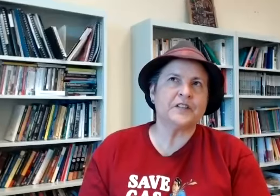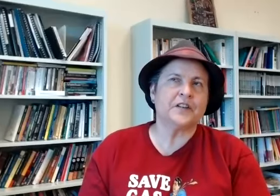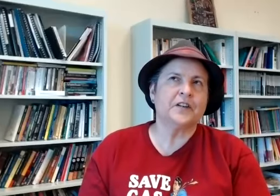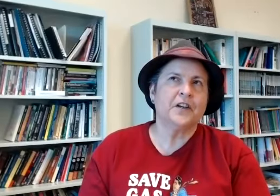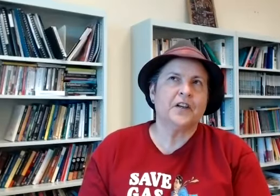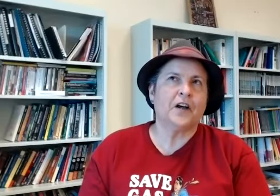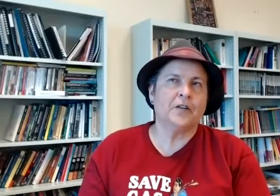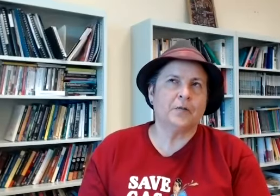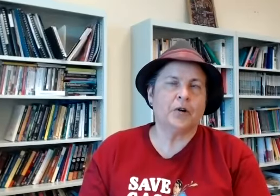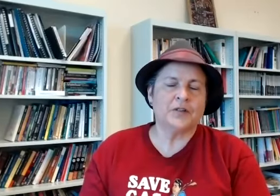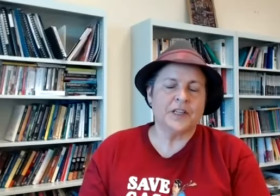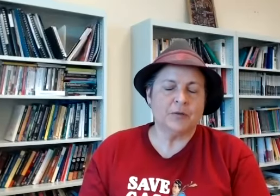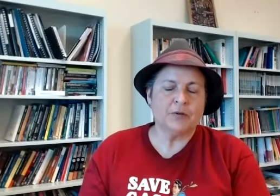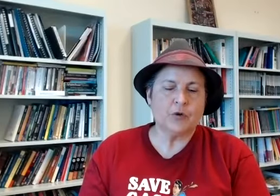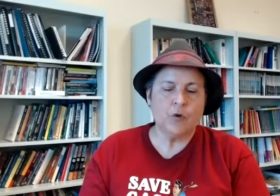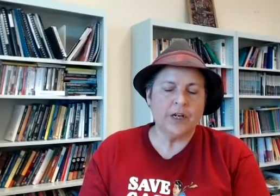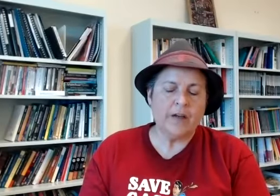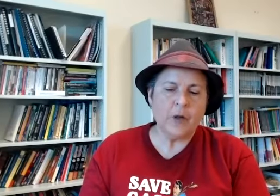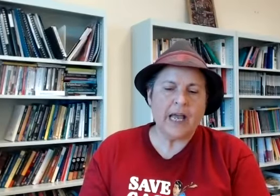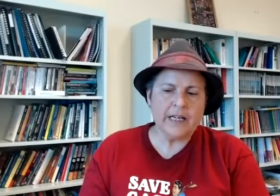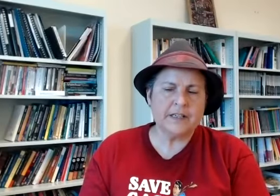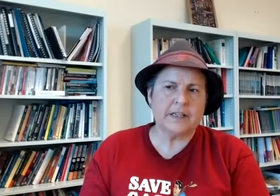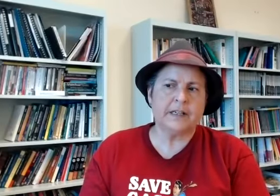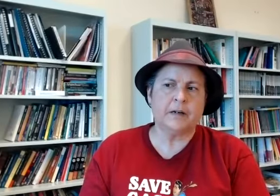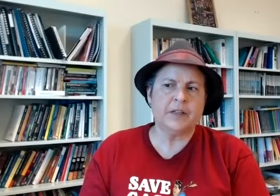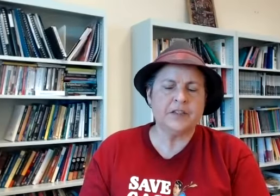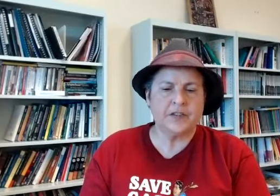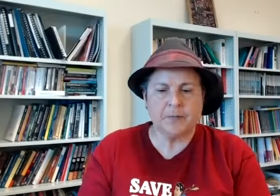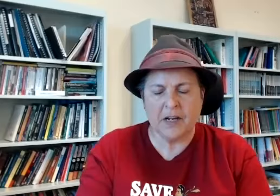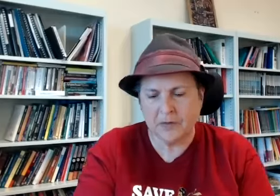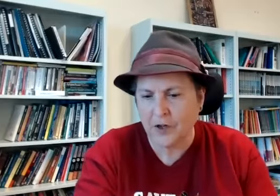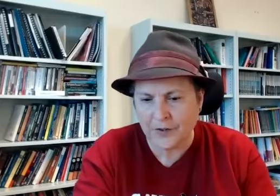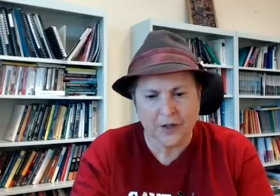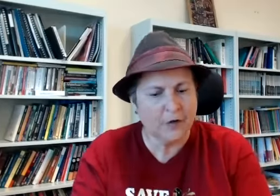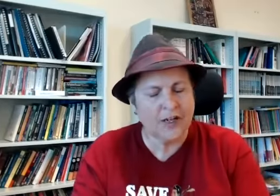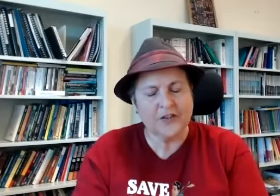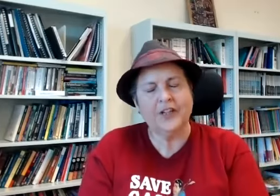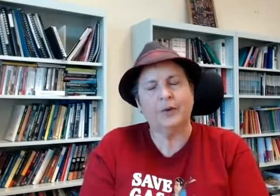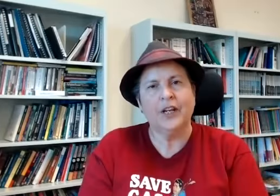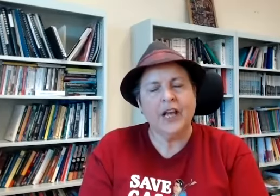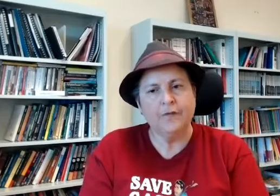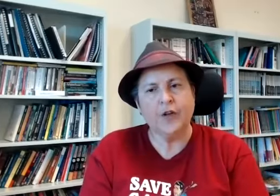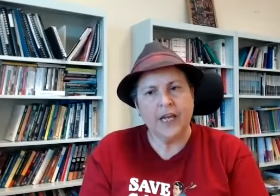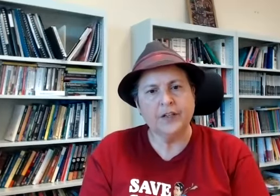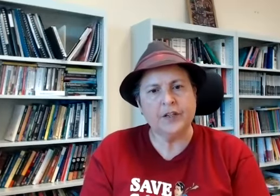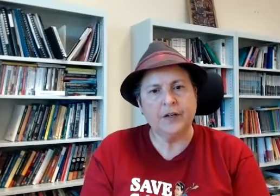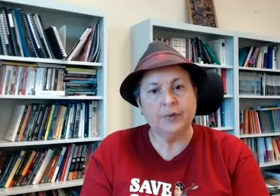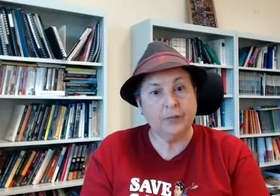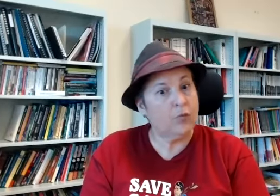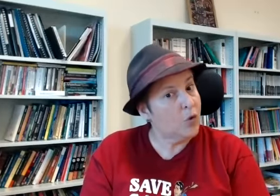uh uh what i was thinking when you were talking have you had uh i mean yes it's advertisers over 18 but have you had uh people walk